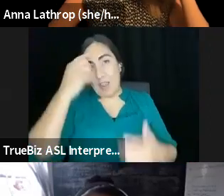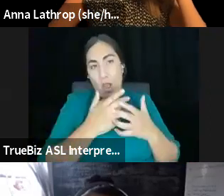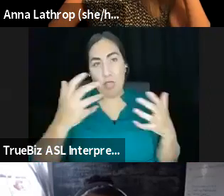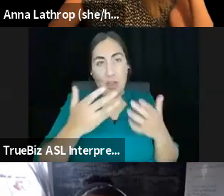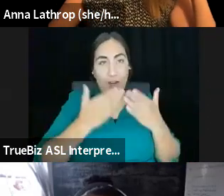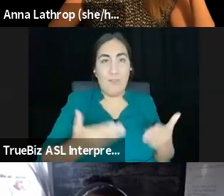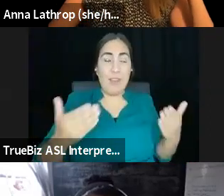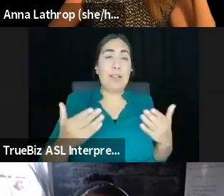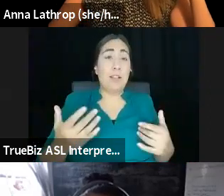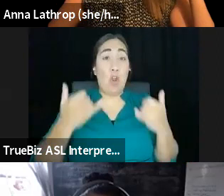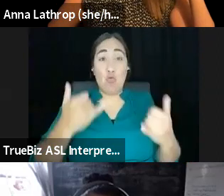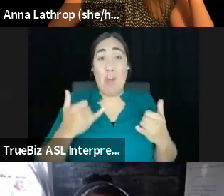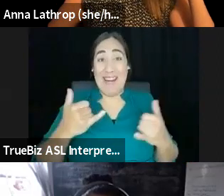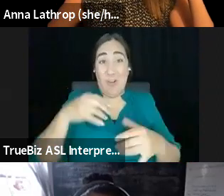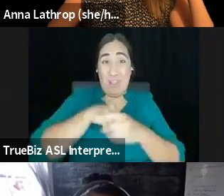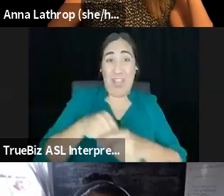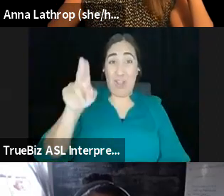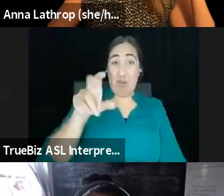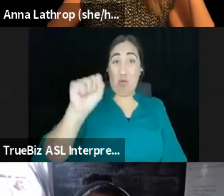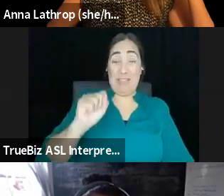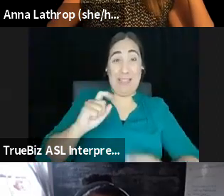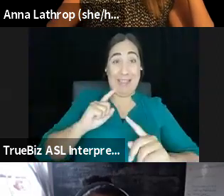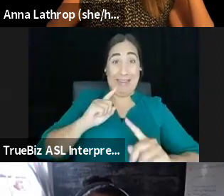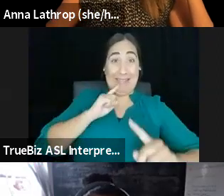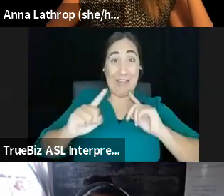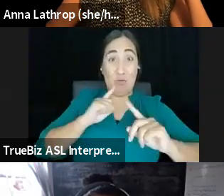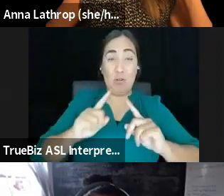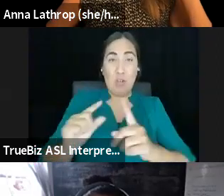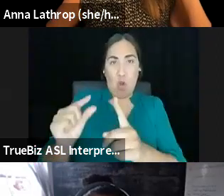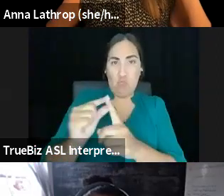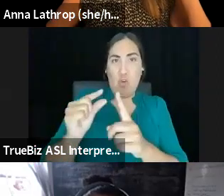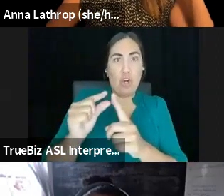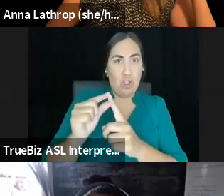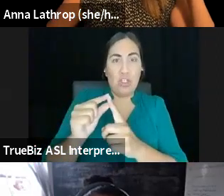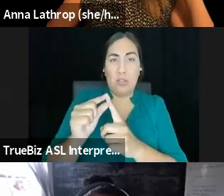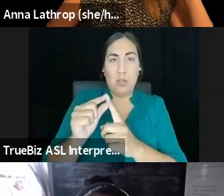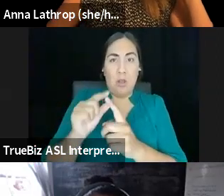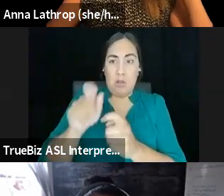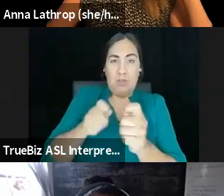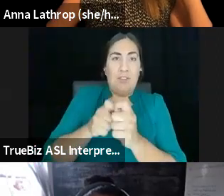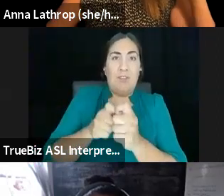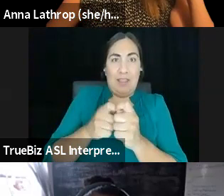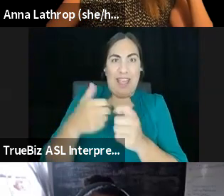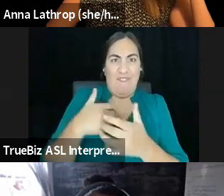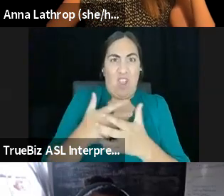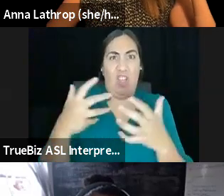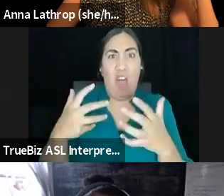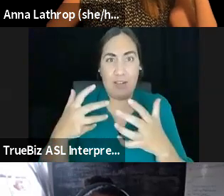United States, words are particularly charged. Um, and our language is evolving very, very quickly.